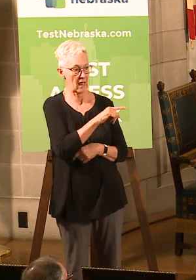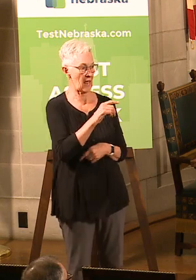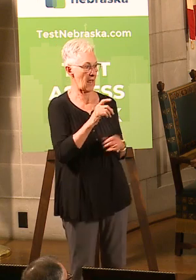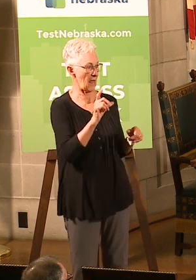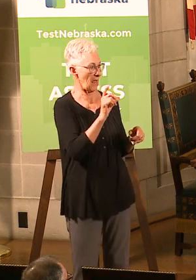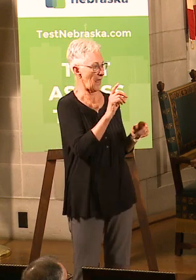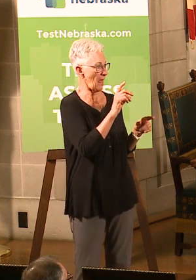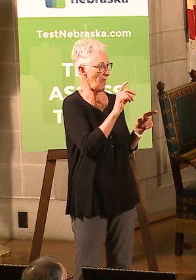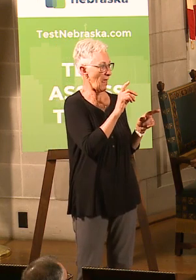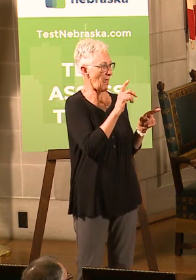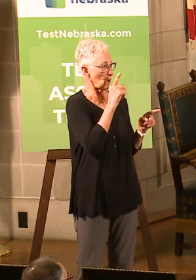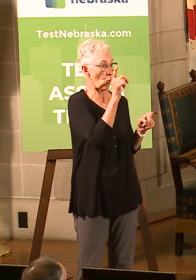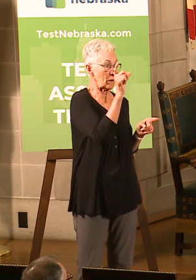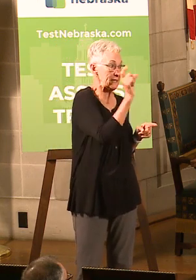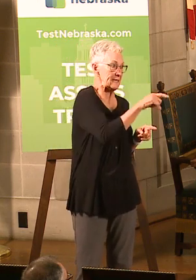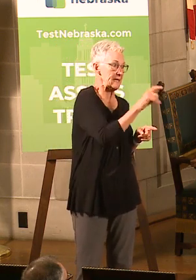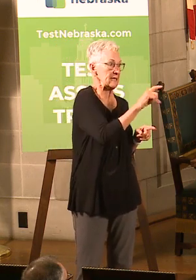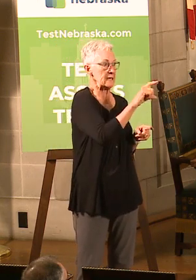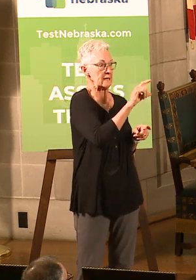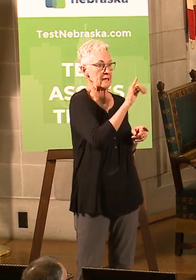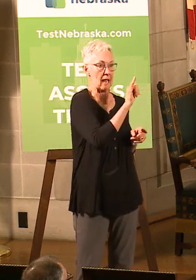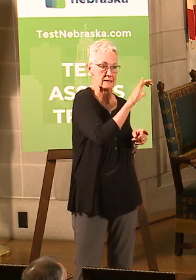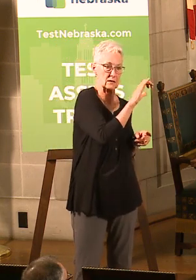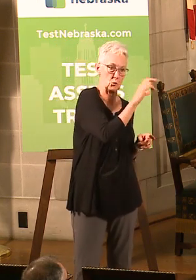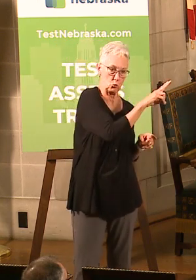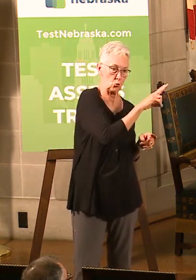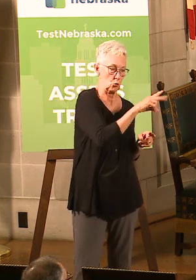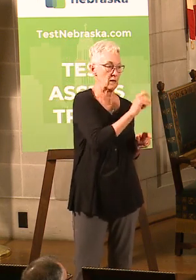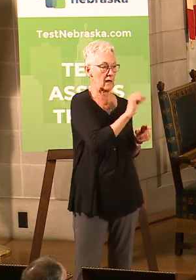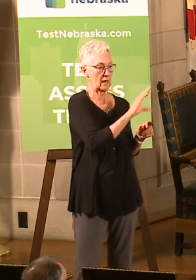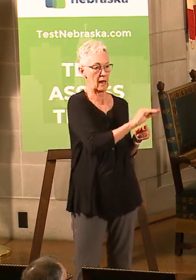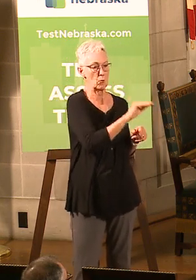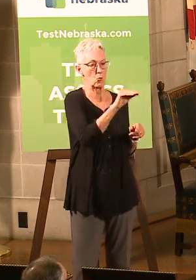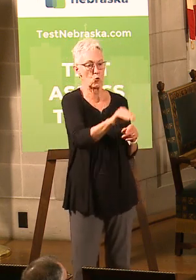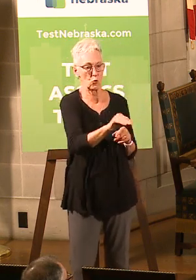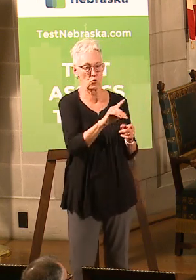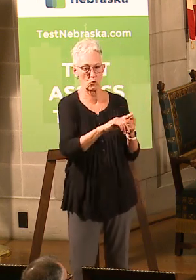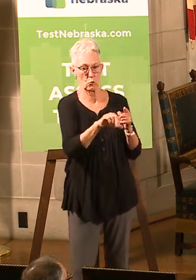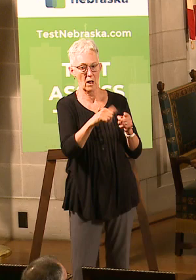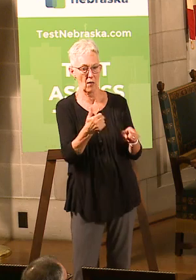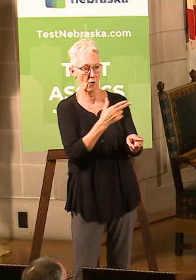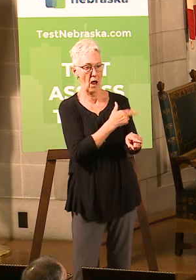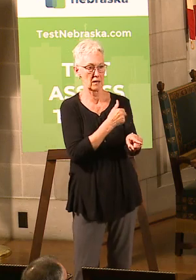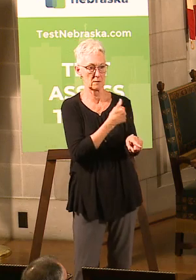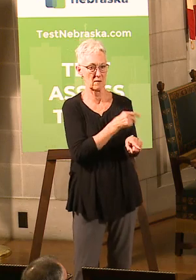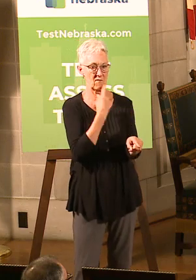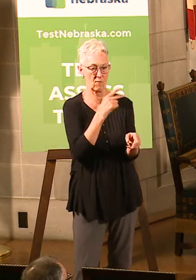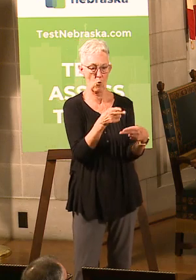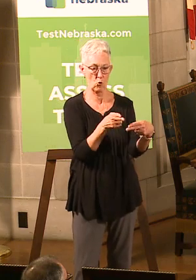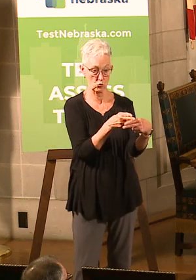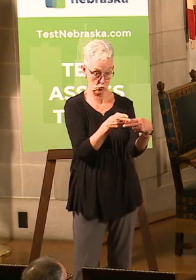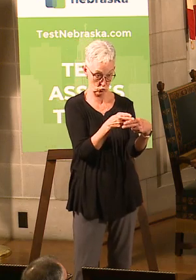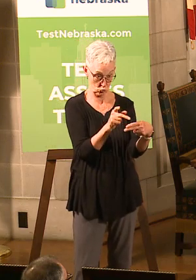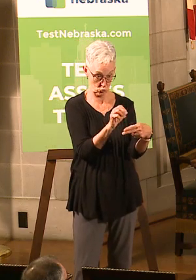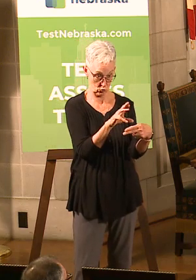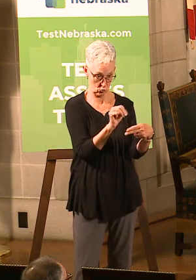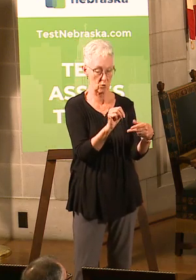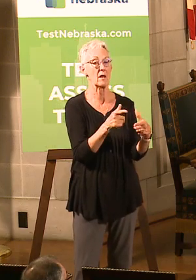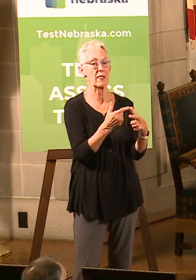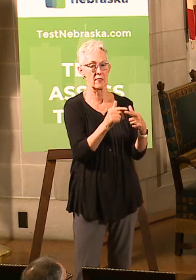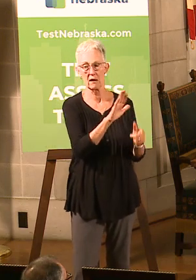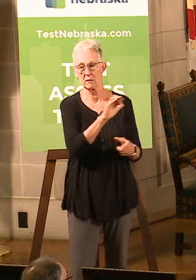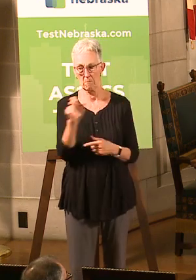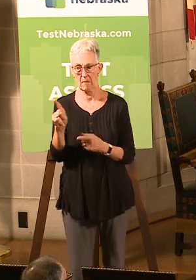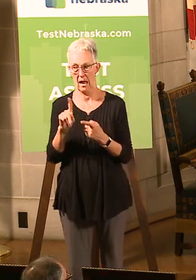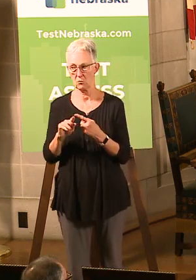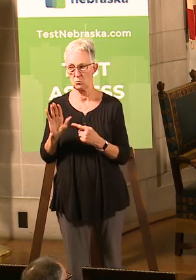no longer needed an acute care, but was still testing positive, they would go to that facility. We also have a policy that if a long-term care facility can no longer